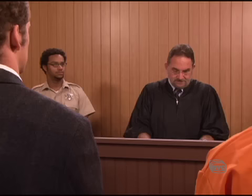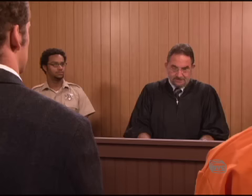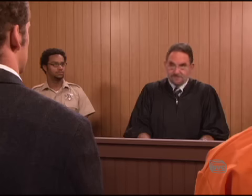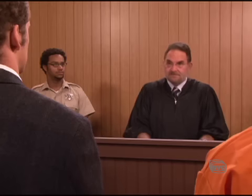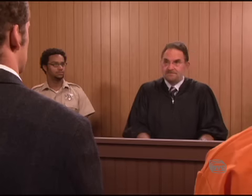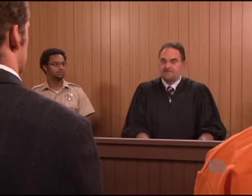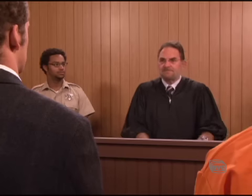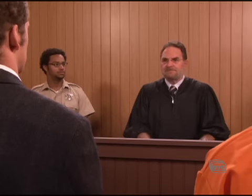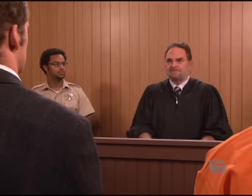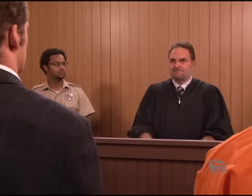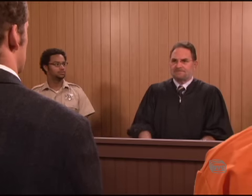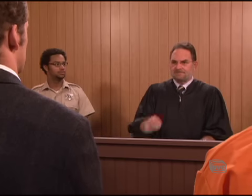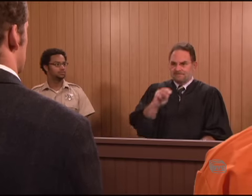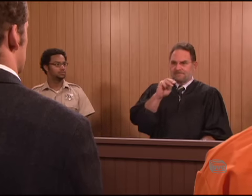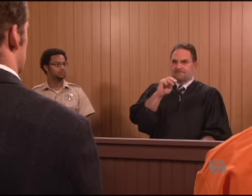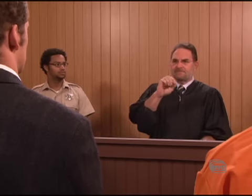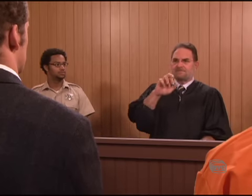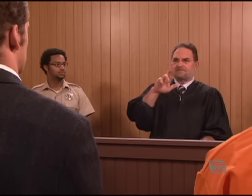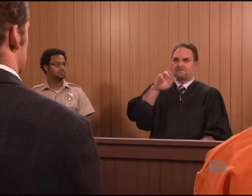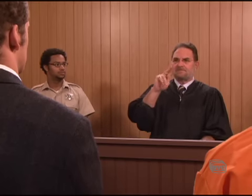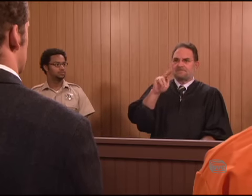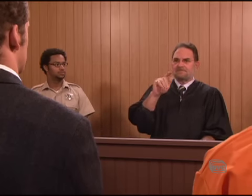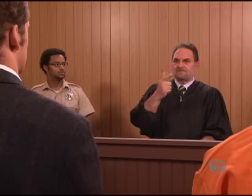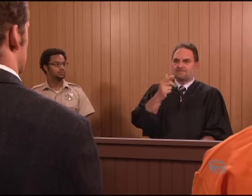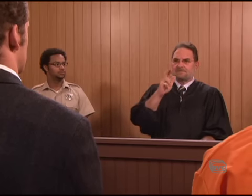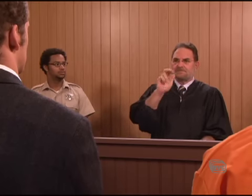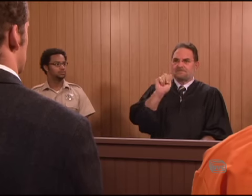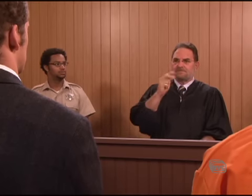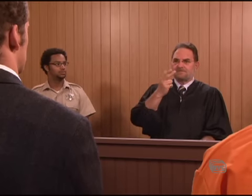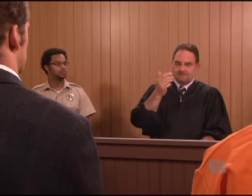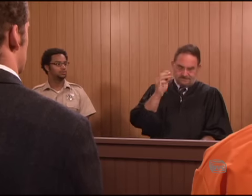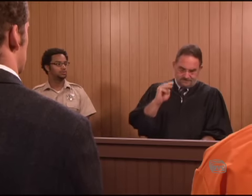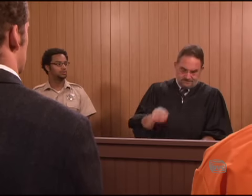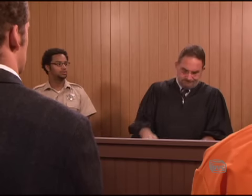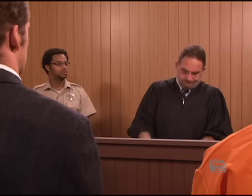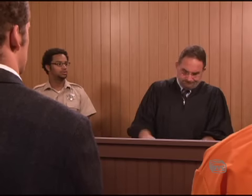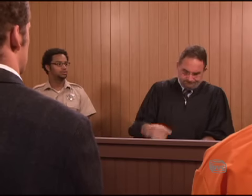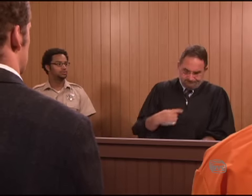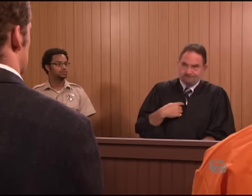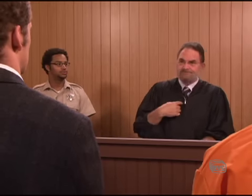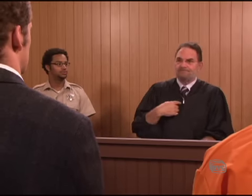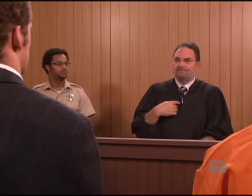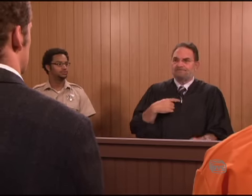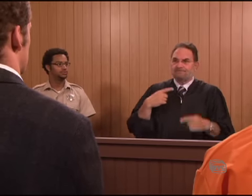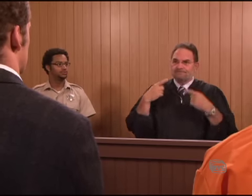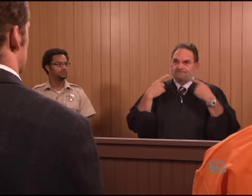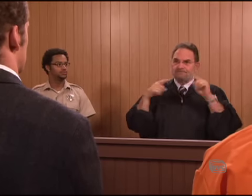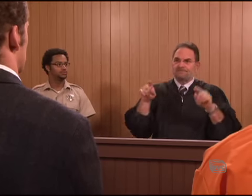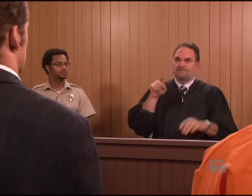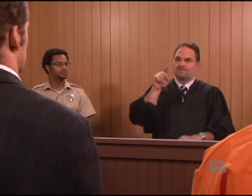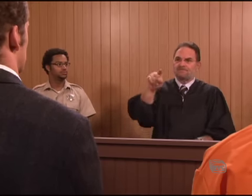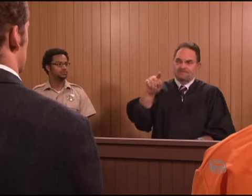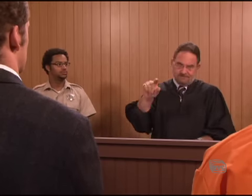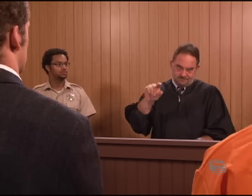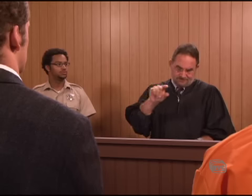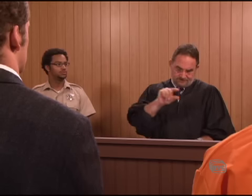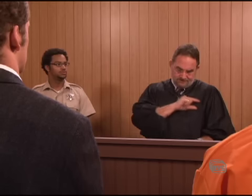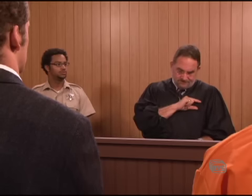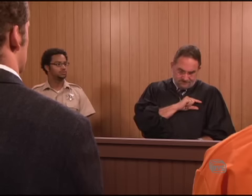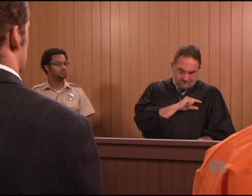Mark Graham. I pronounce you guilty and punish